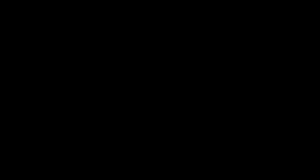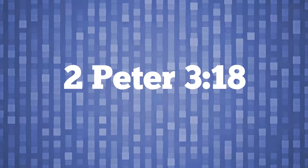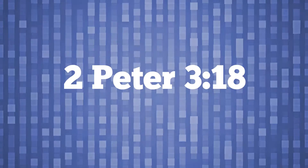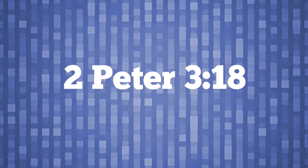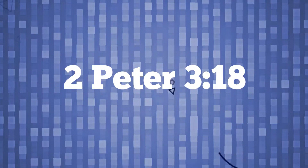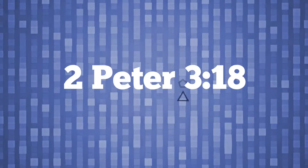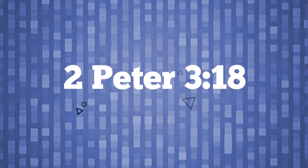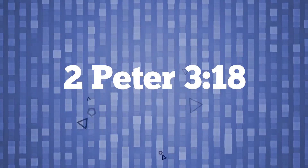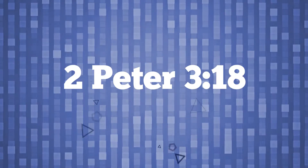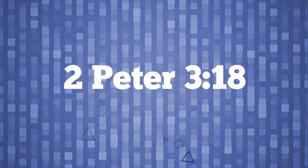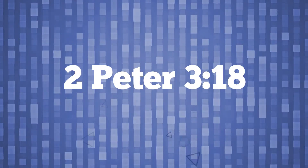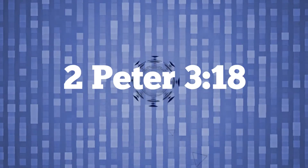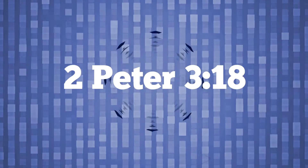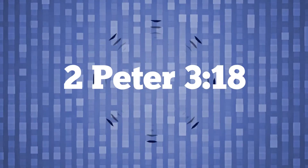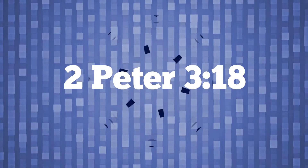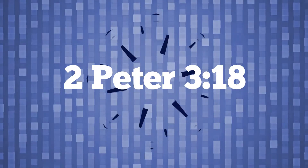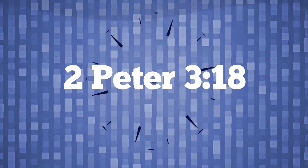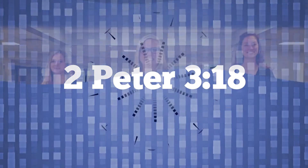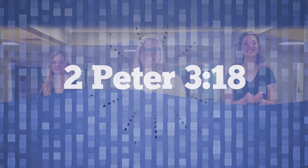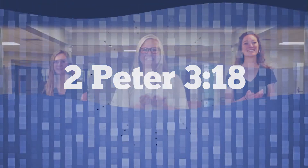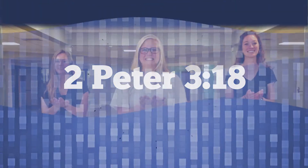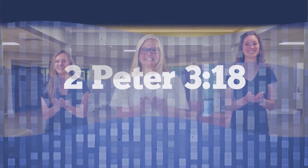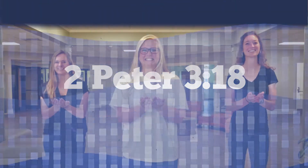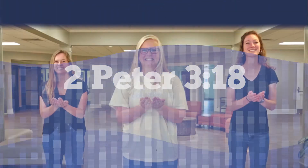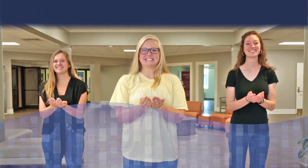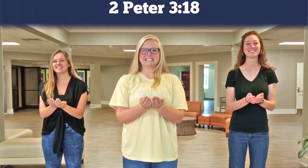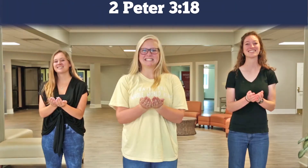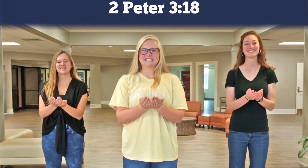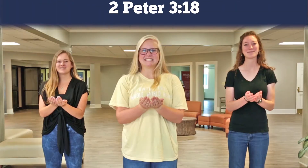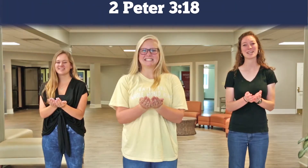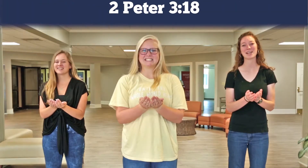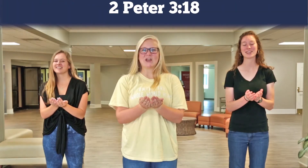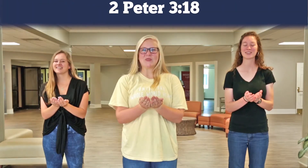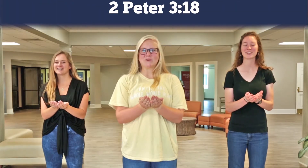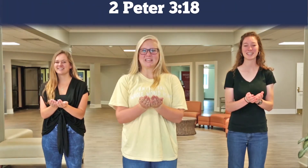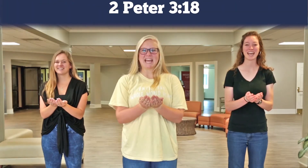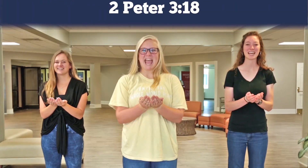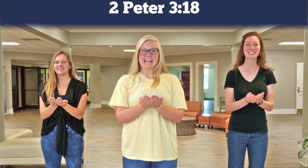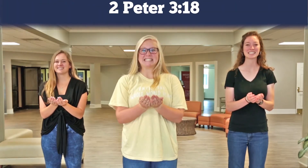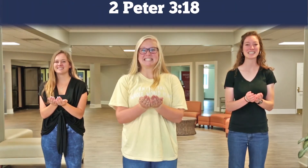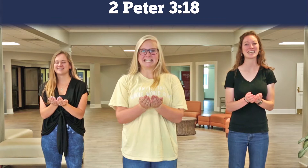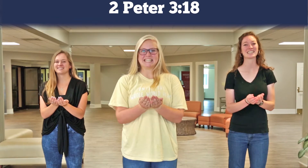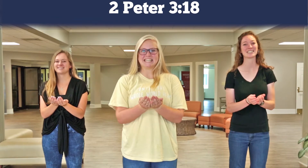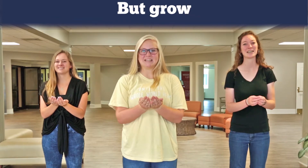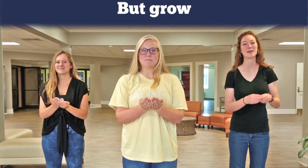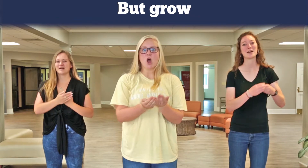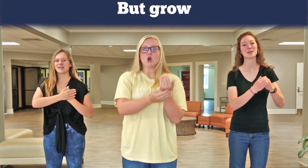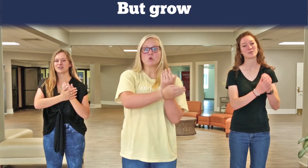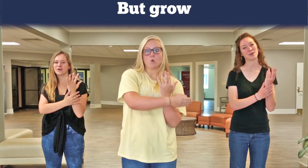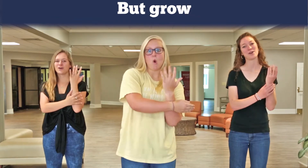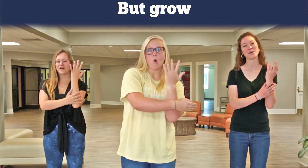Amen, Amen, Amen 2 Peter 3, 18 But grow